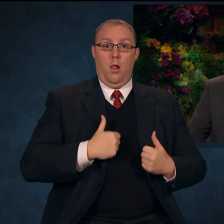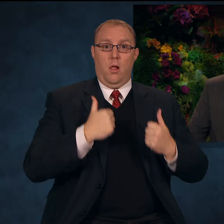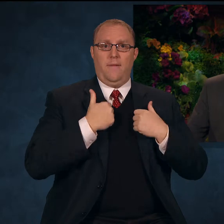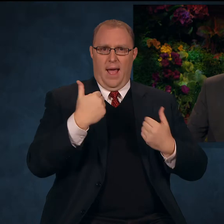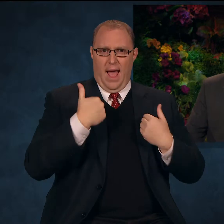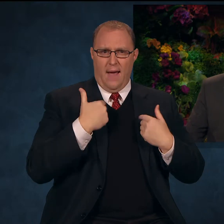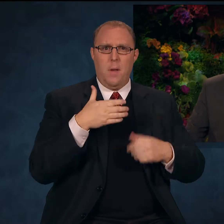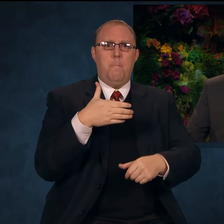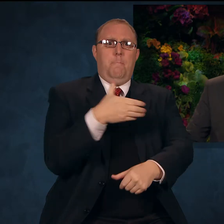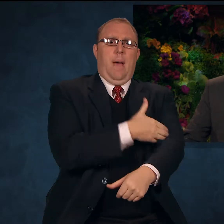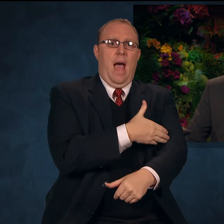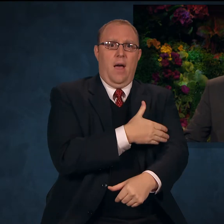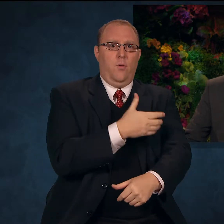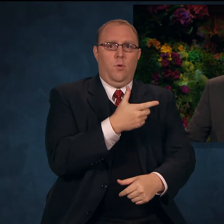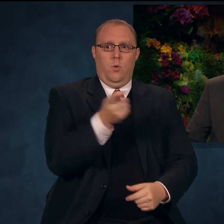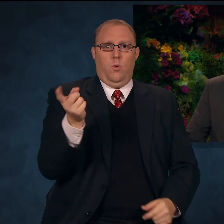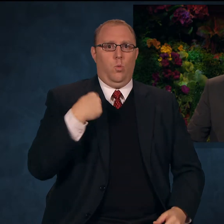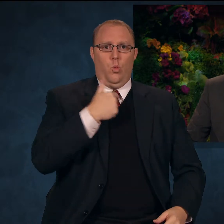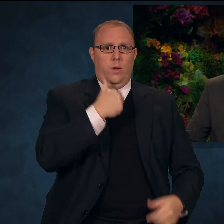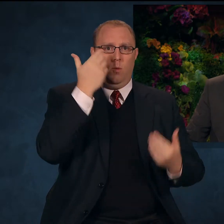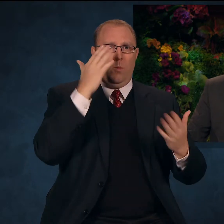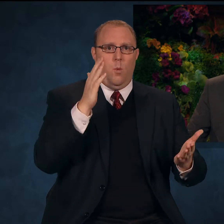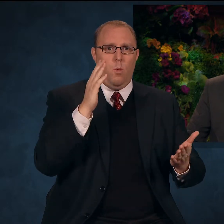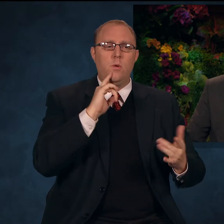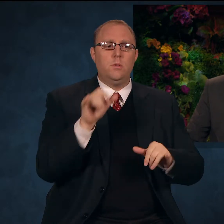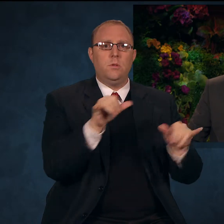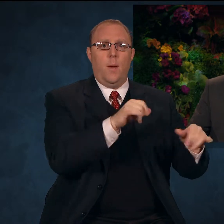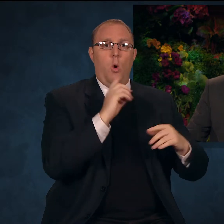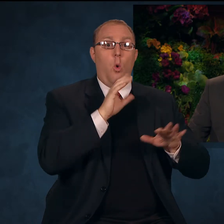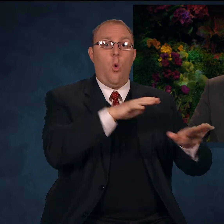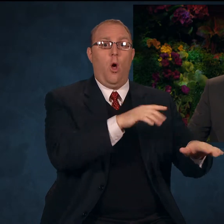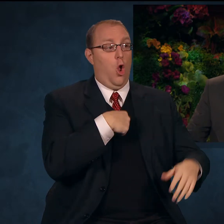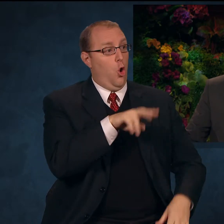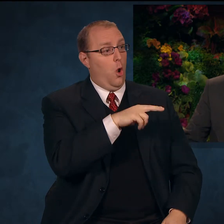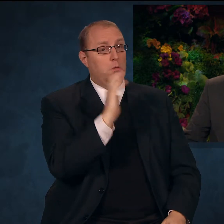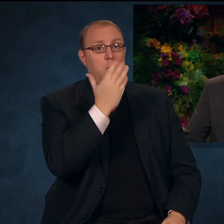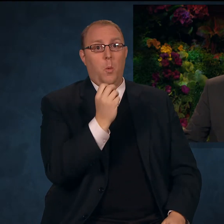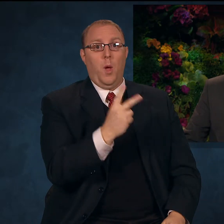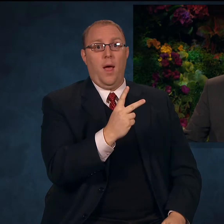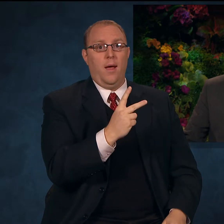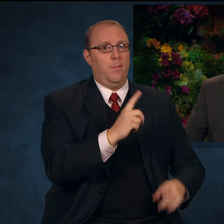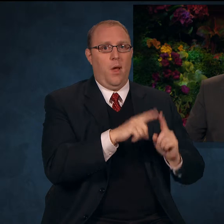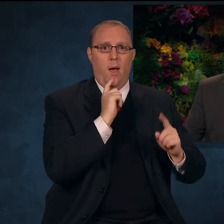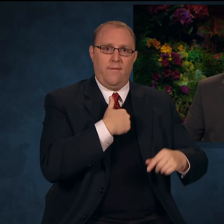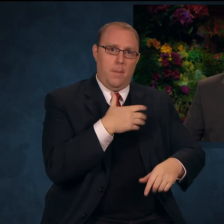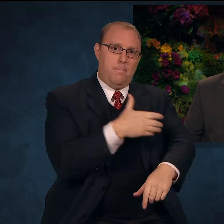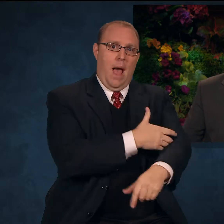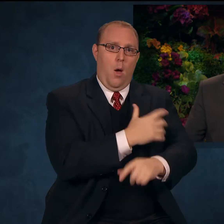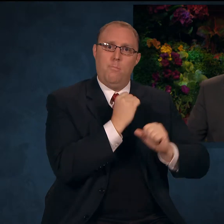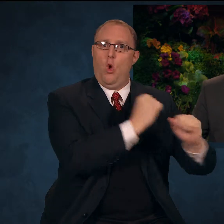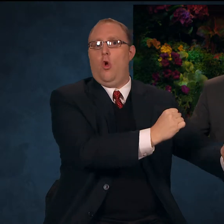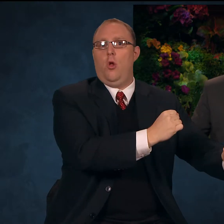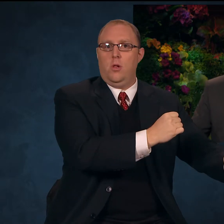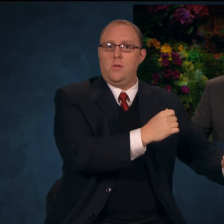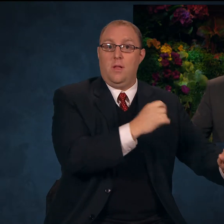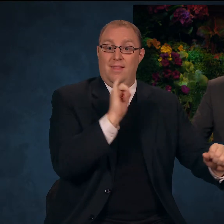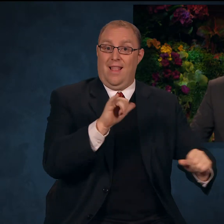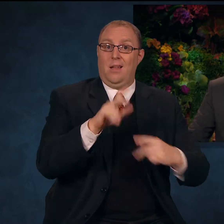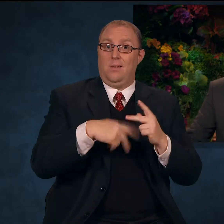much like the unseen currents of the ocean. These forces are real. We should never ignore them.